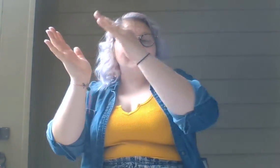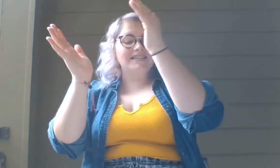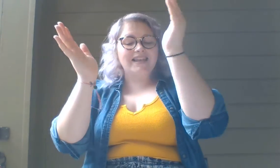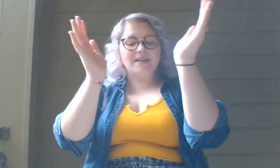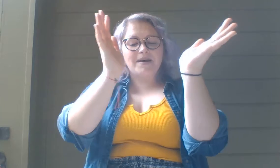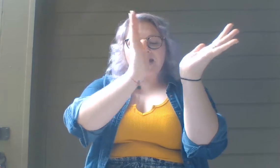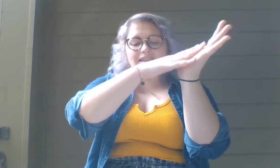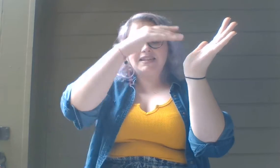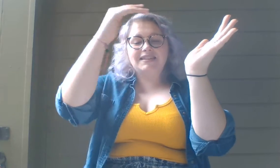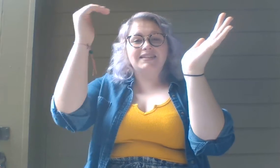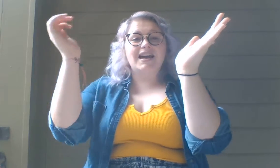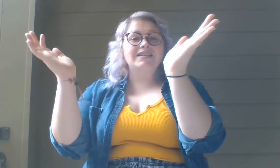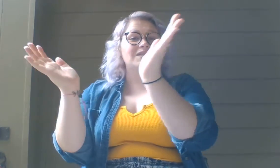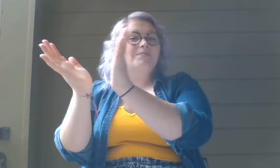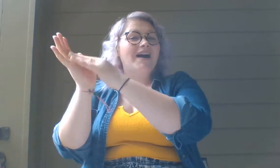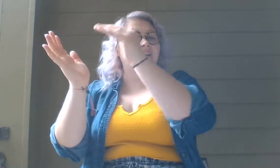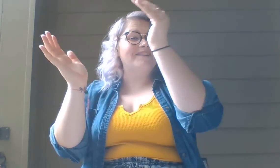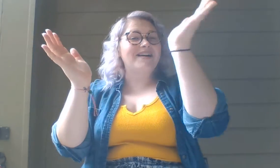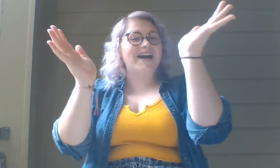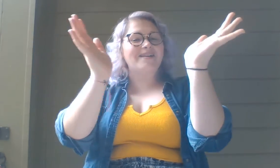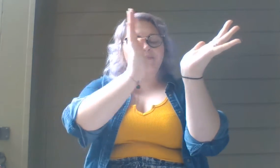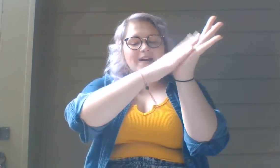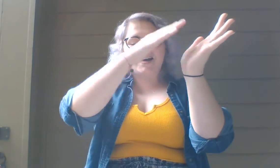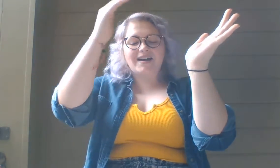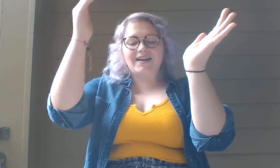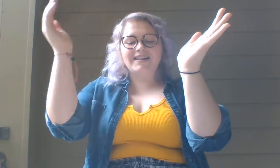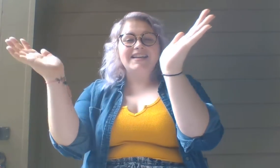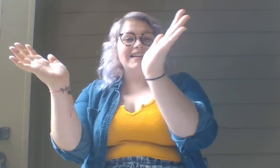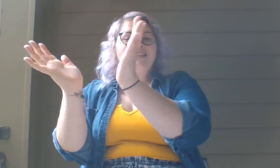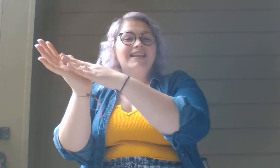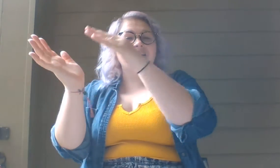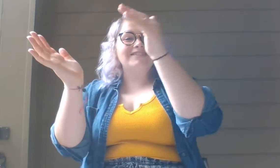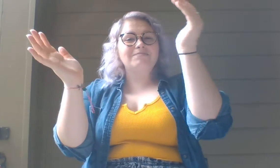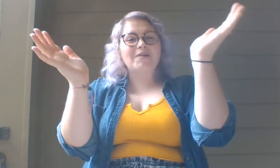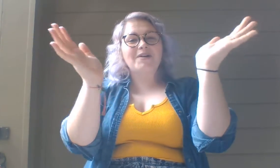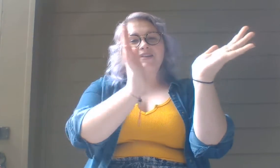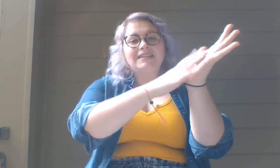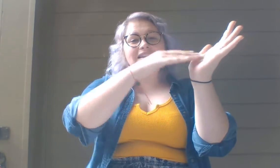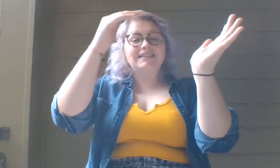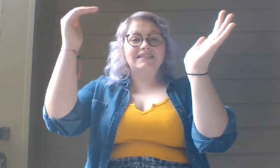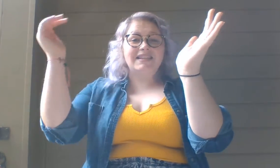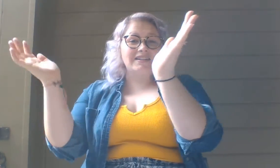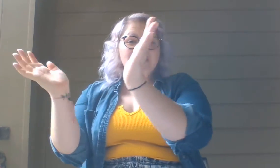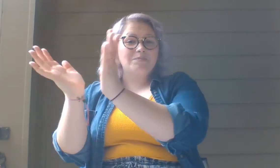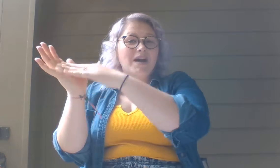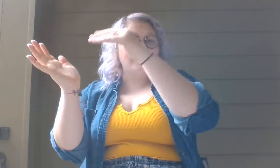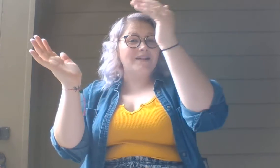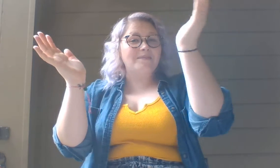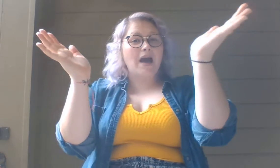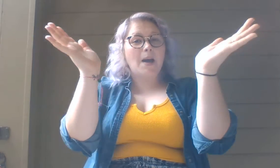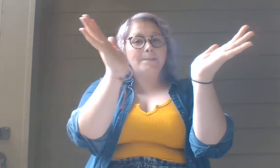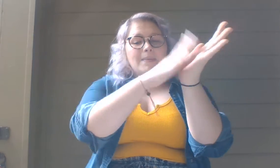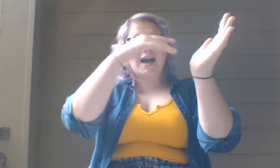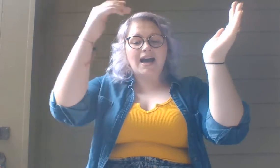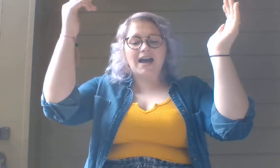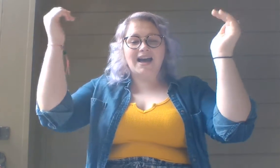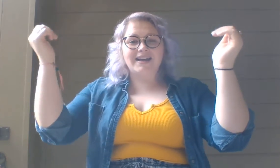las quemaditas para mamá, las bonitas para mamá.